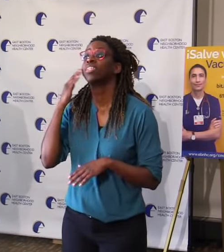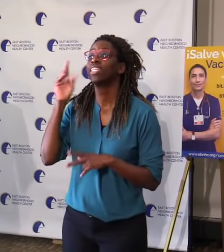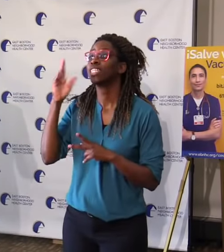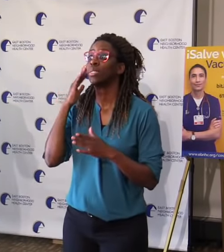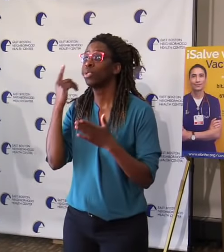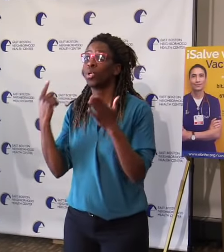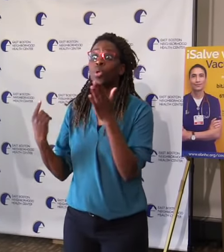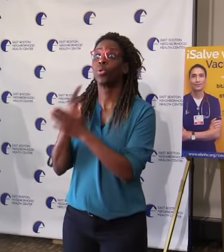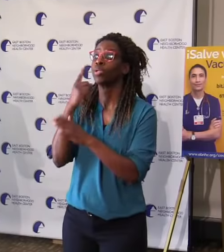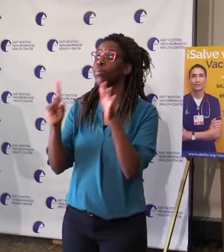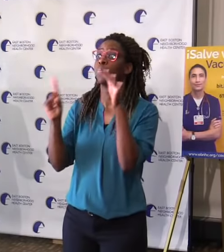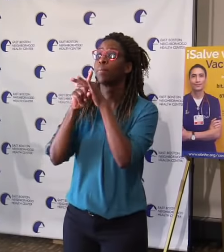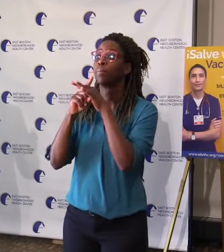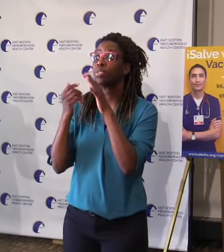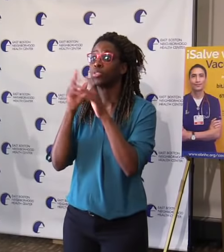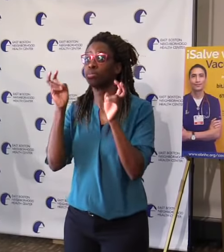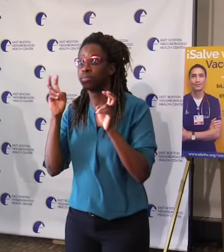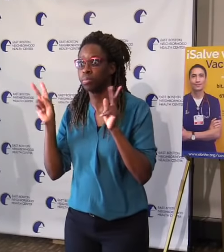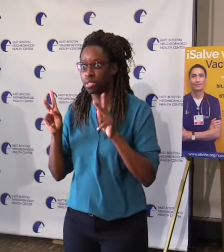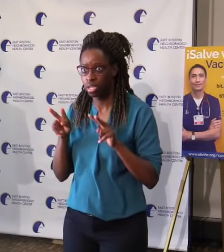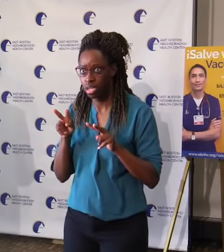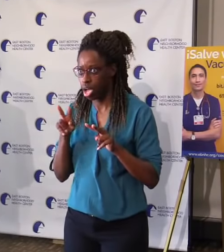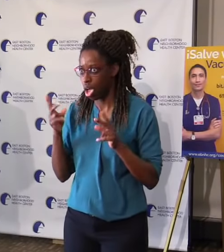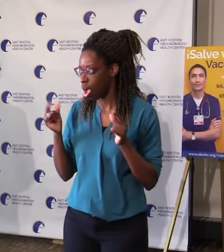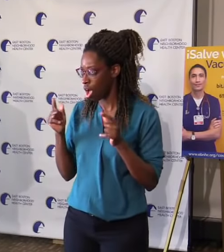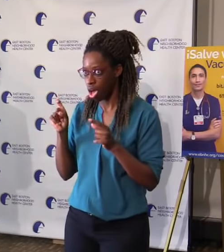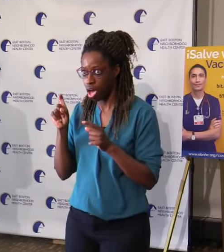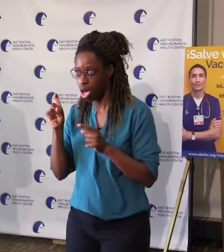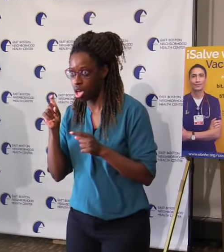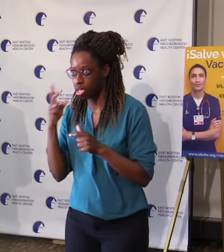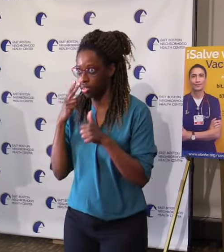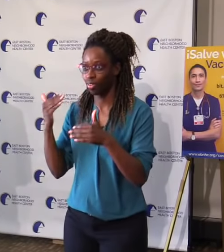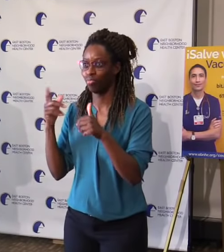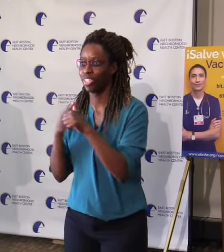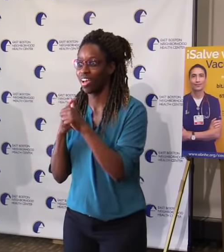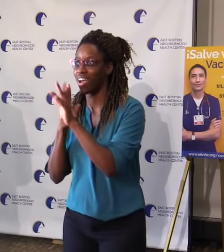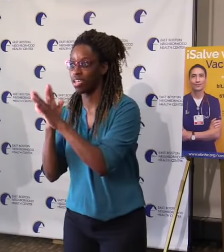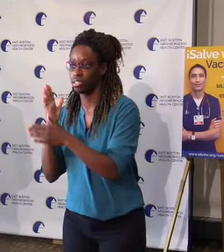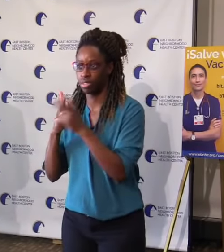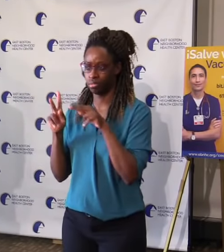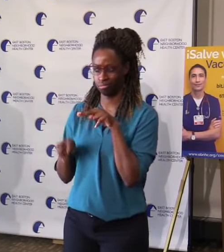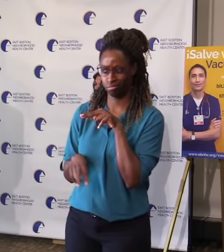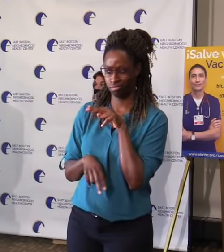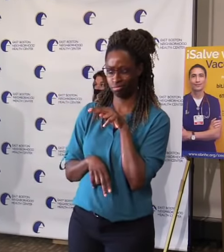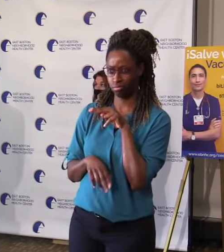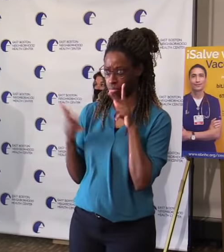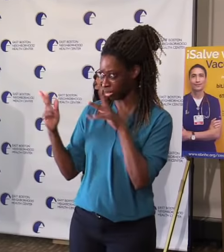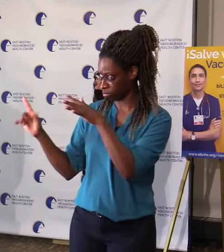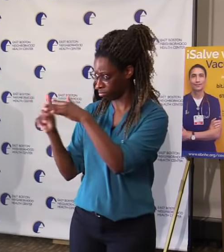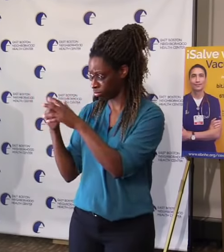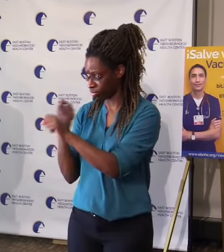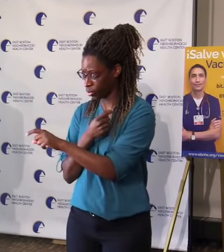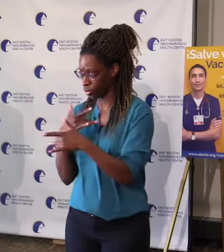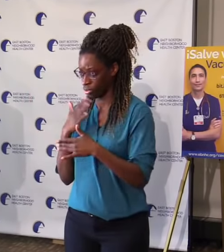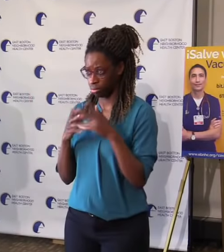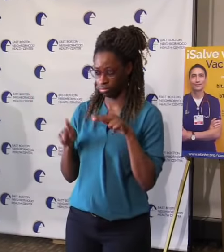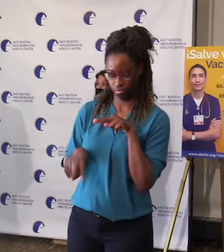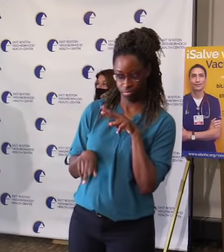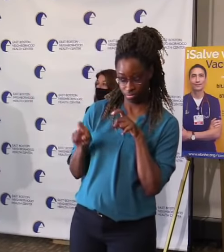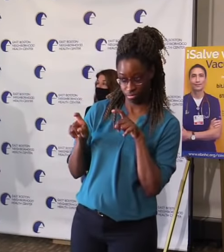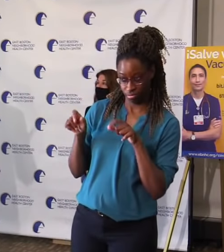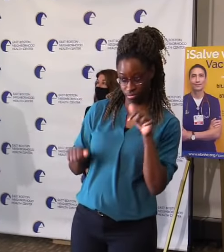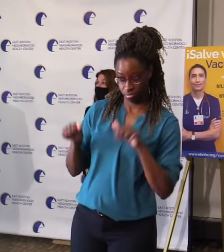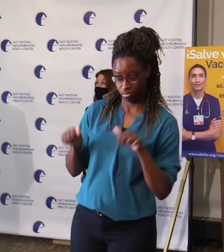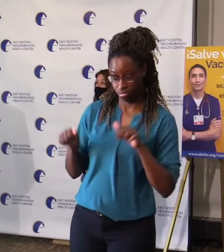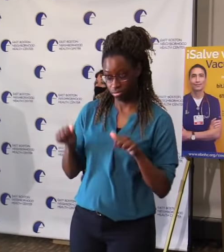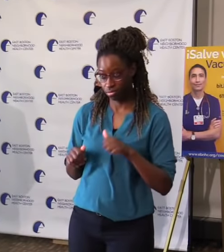there are fast move, there are, you know, sort of first movers, fast followers, and then there's what I would call the wait-and-see community.